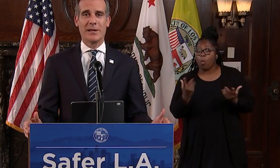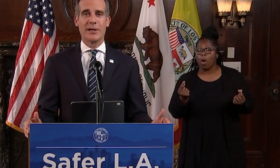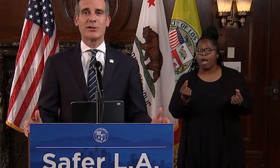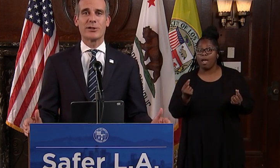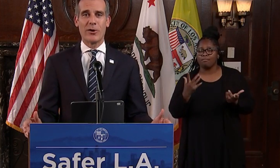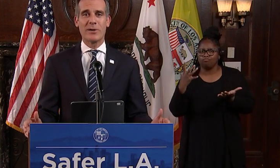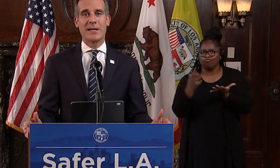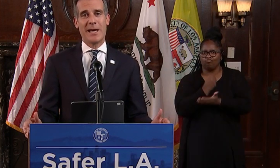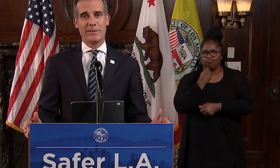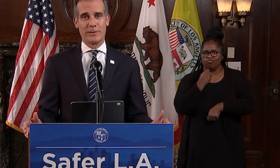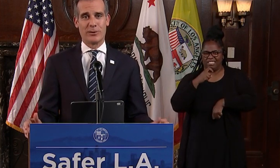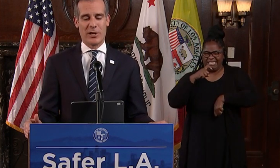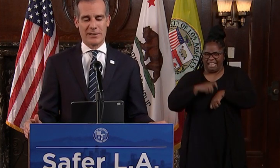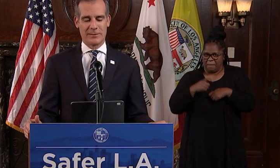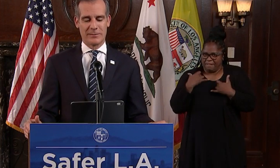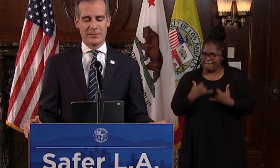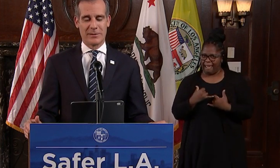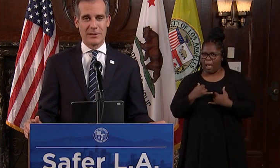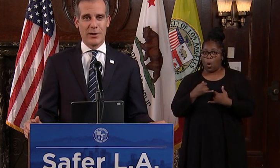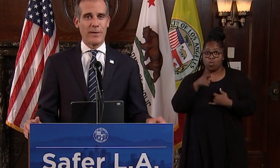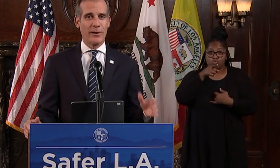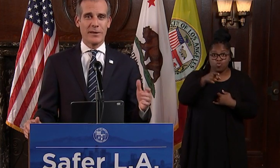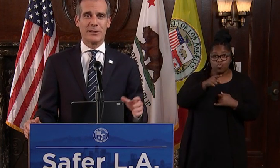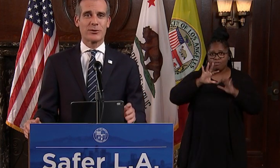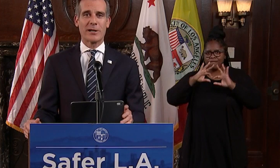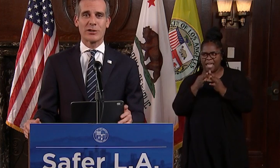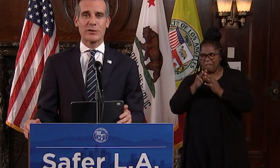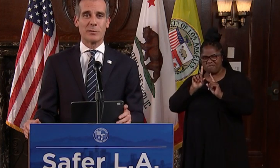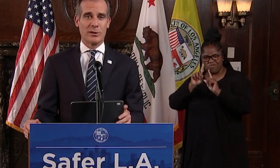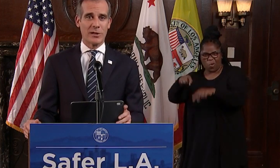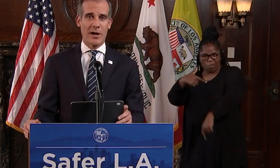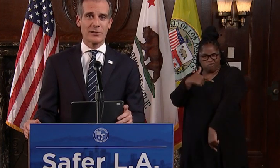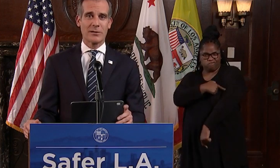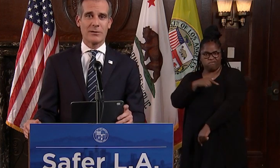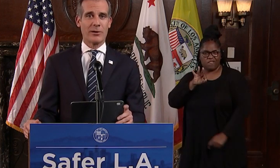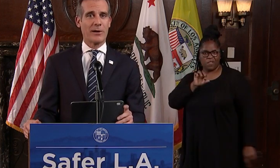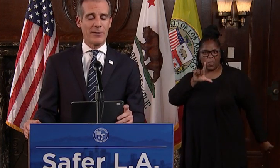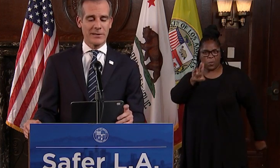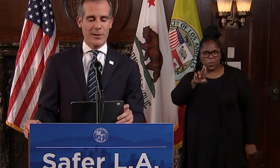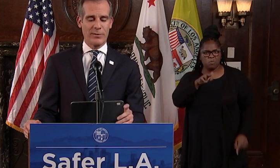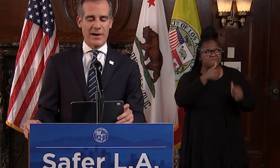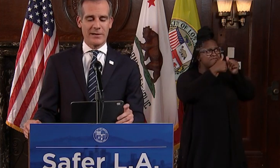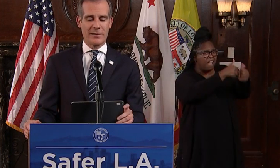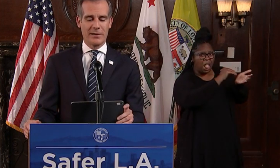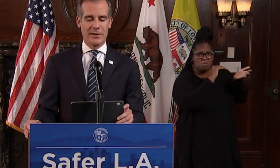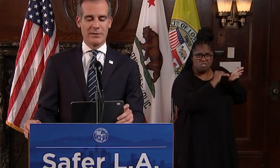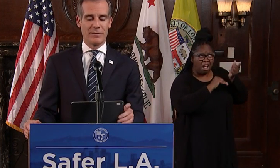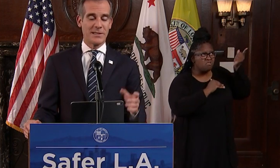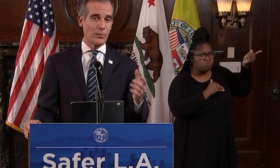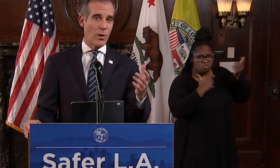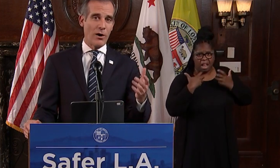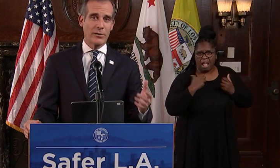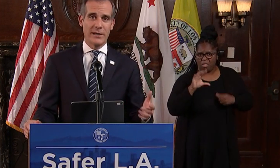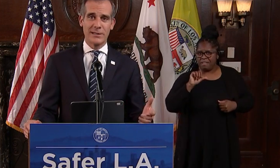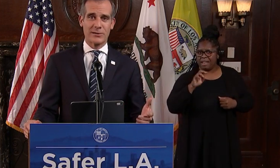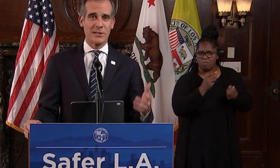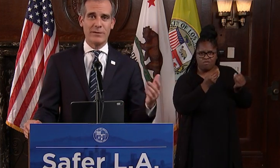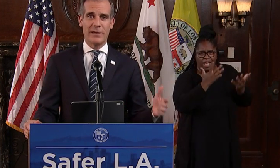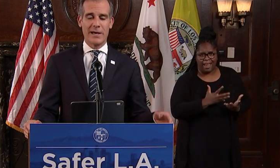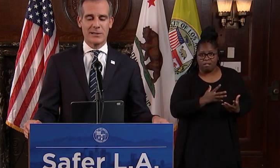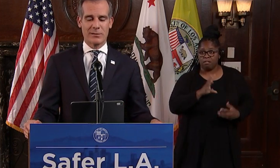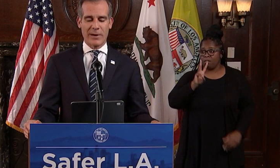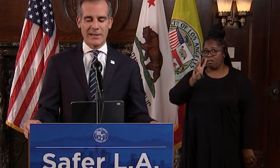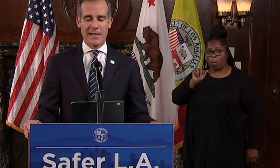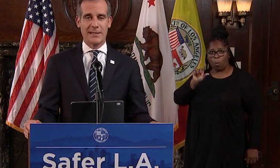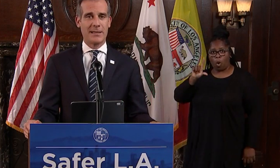family to go get a flu shot. Follow the instructions from your doctor or your health care provider. Visit Walgreens or